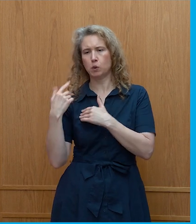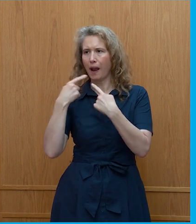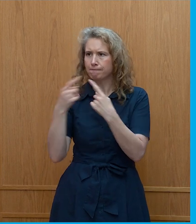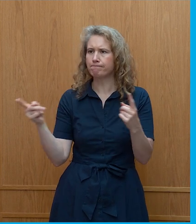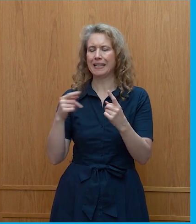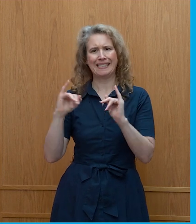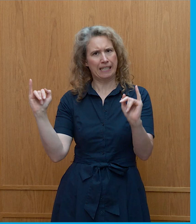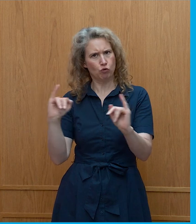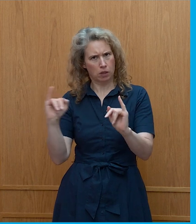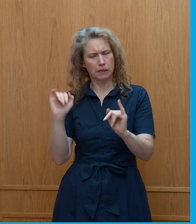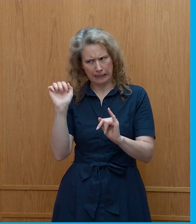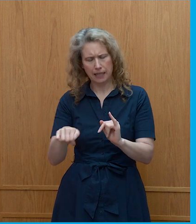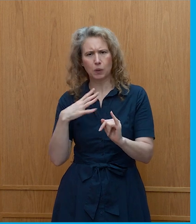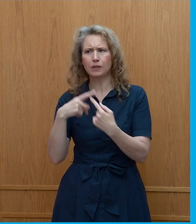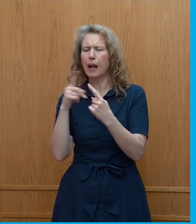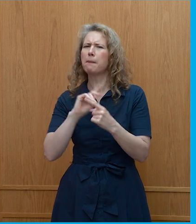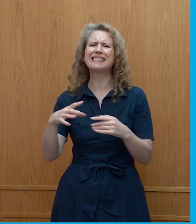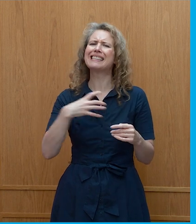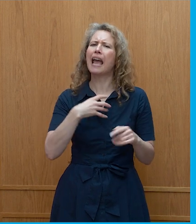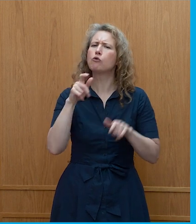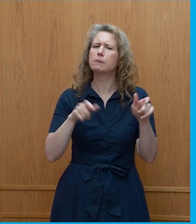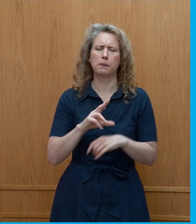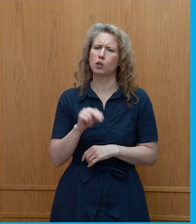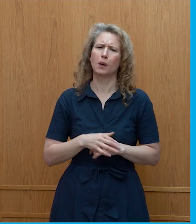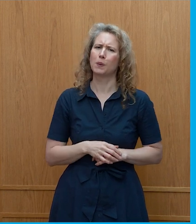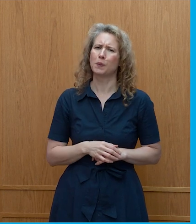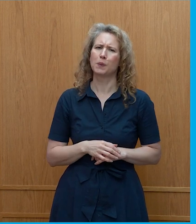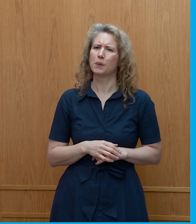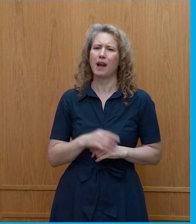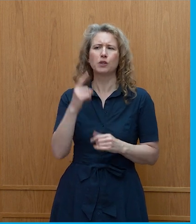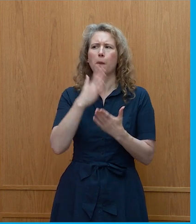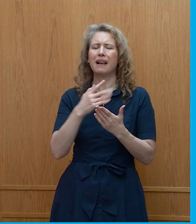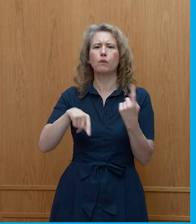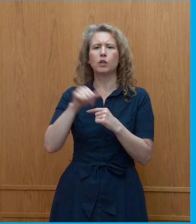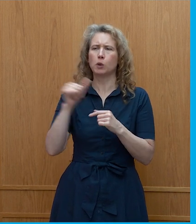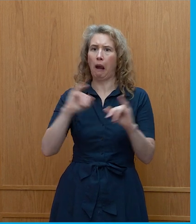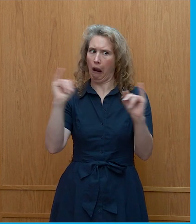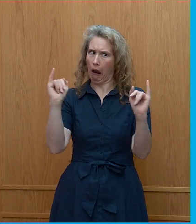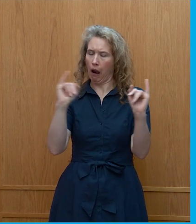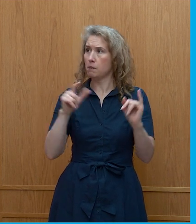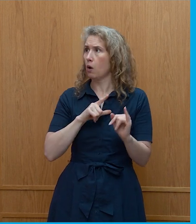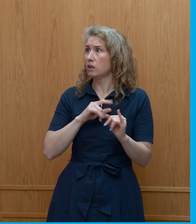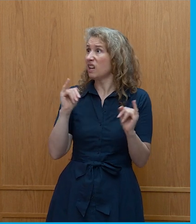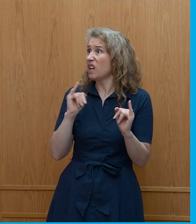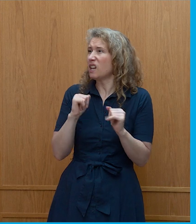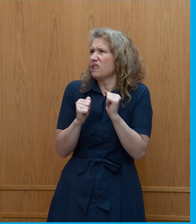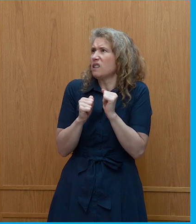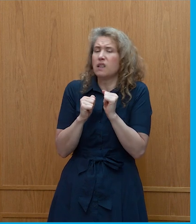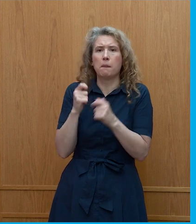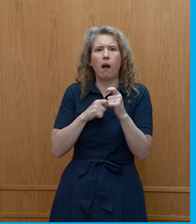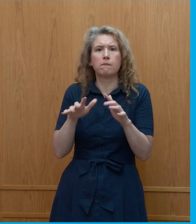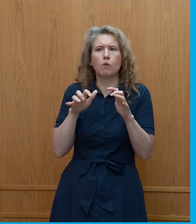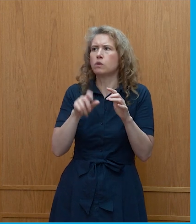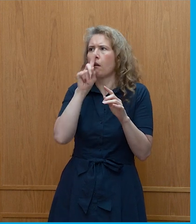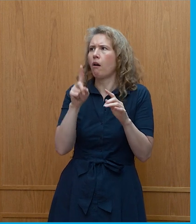but I don't believe in scaring people silly because they're not going to be able to act if